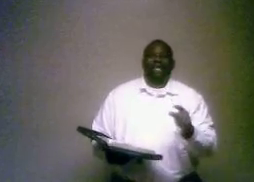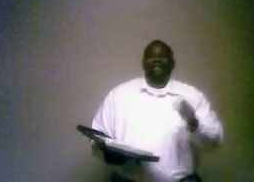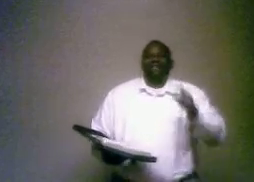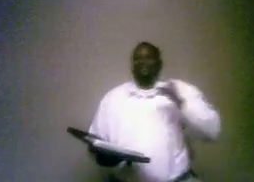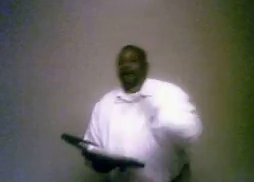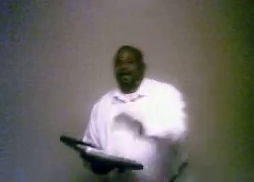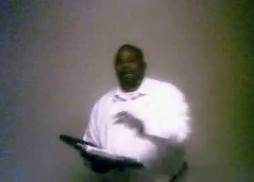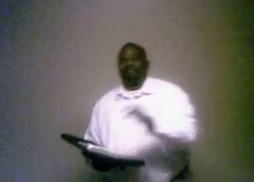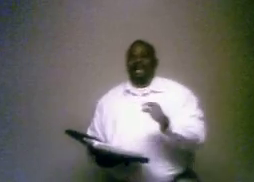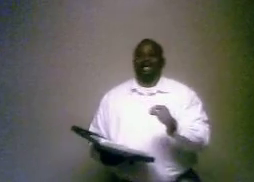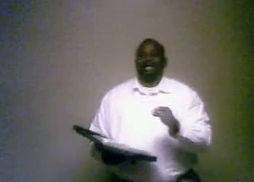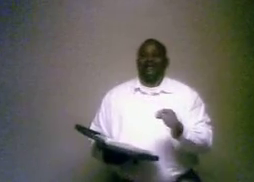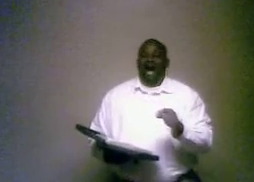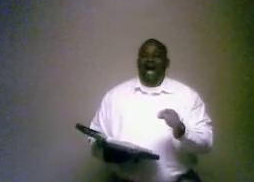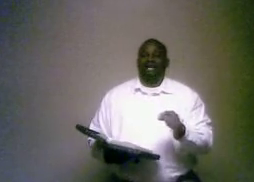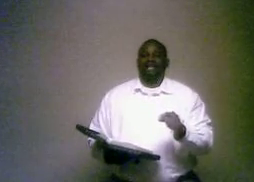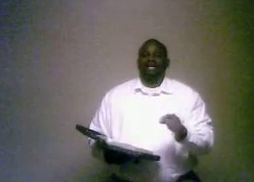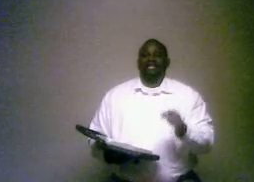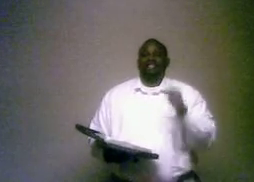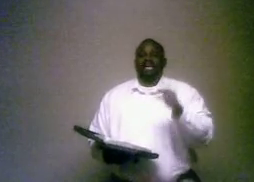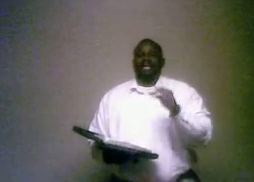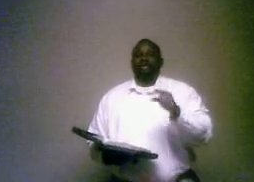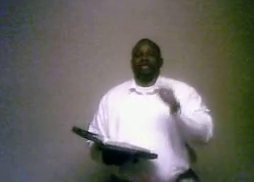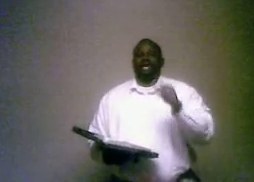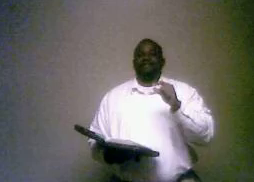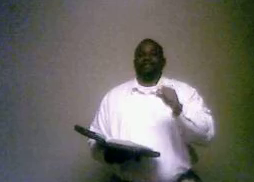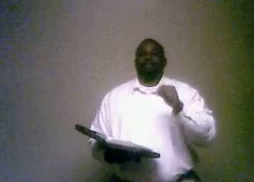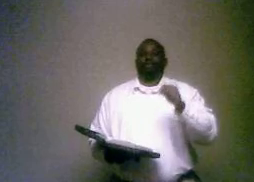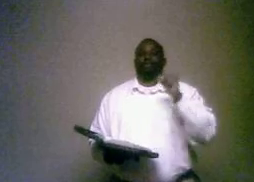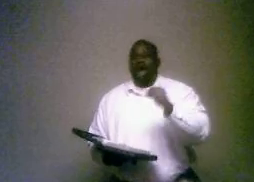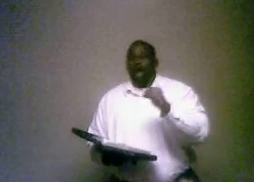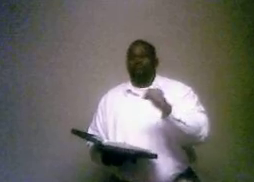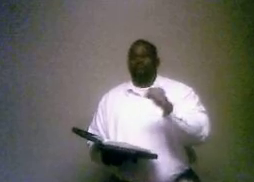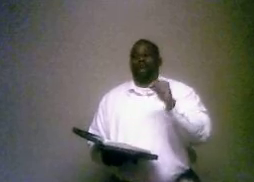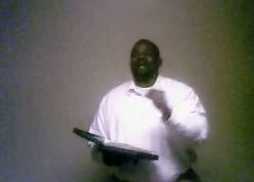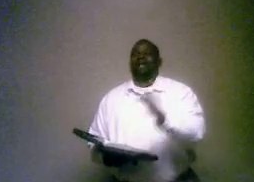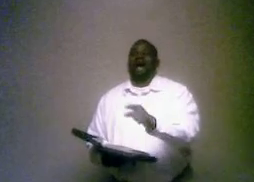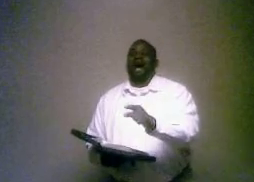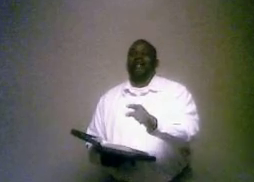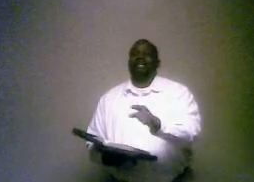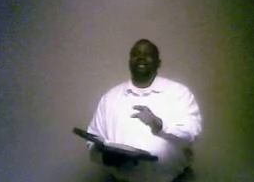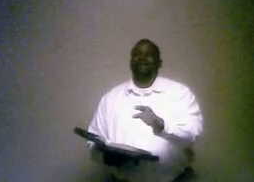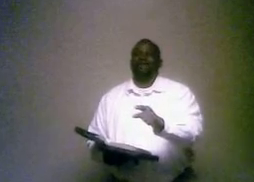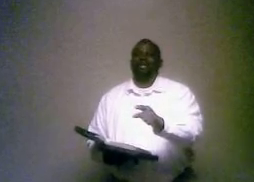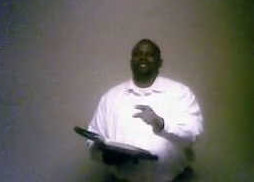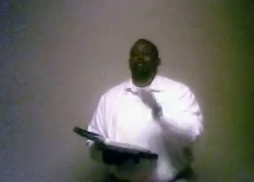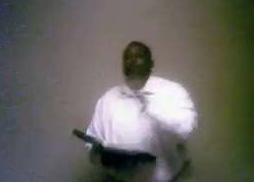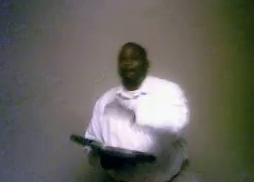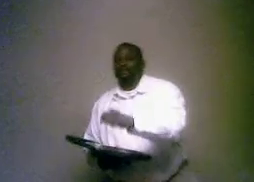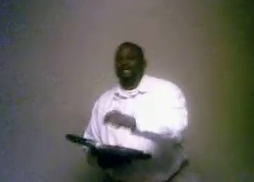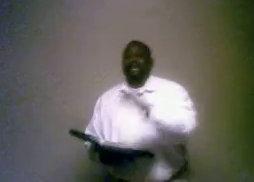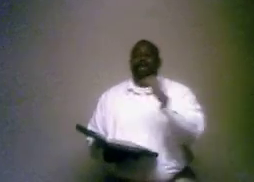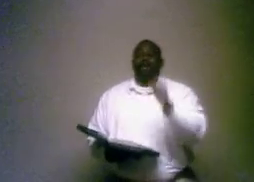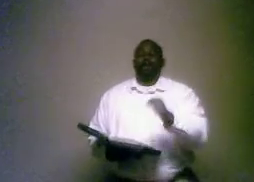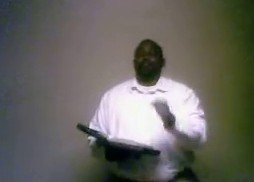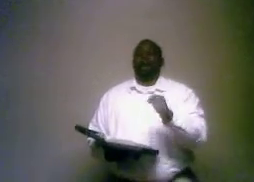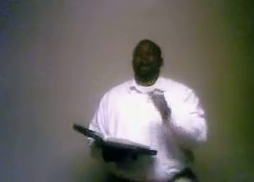directly by God. These were the individuals chosen by God to represent or to be the